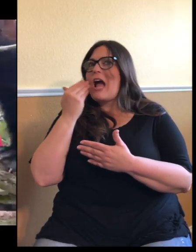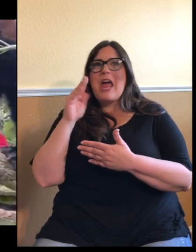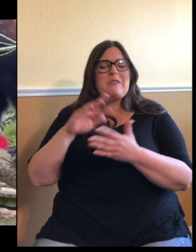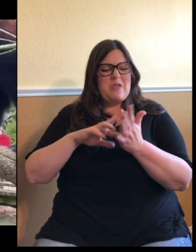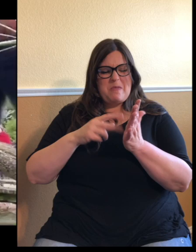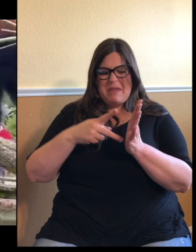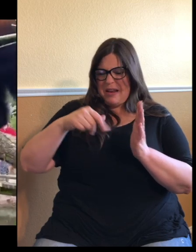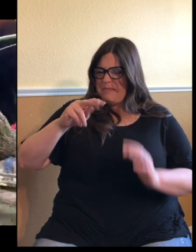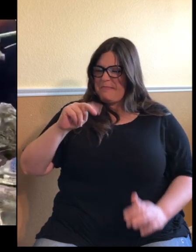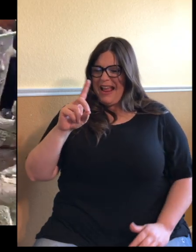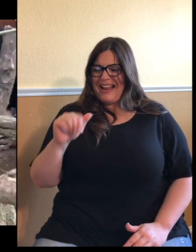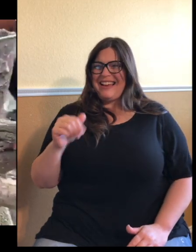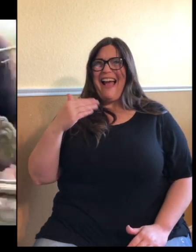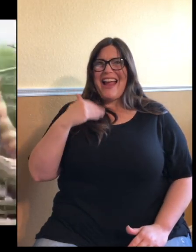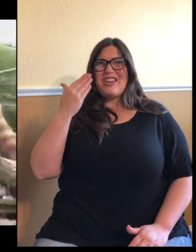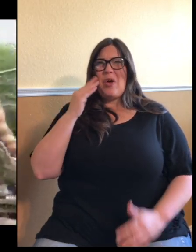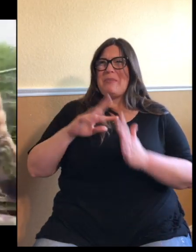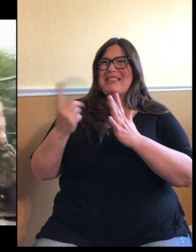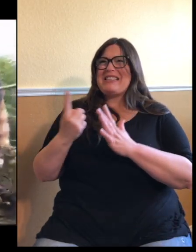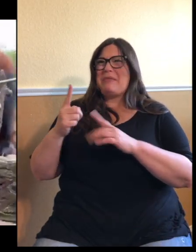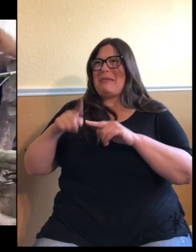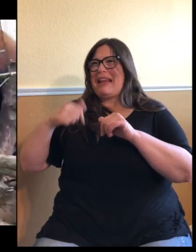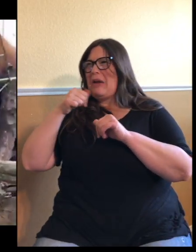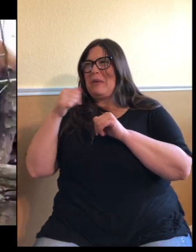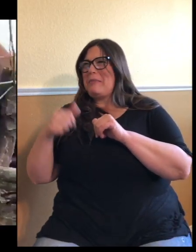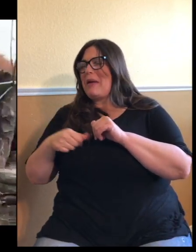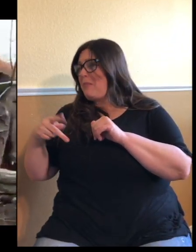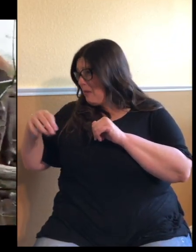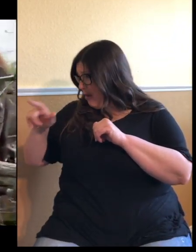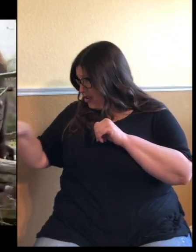I just don't know it offhand. Do you know, Paul? I can't remember what the reddish fur.